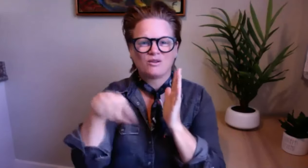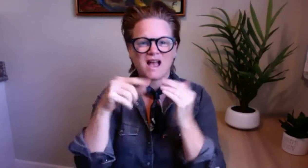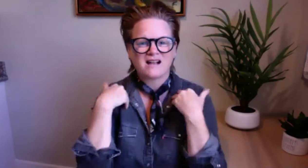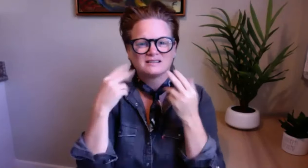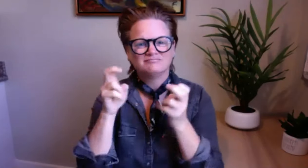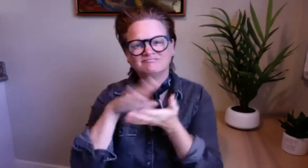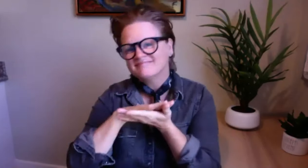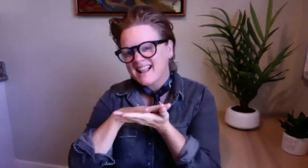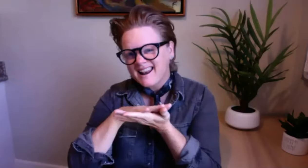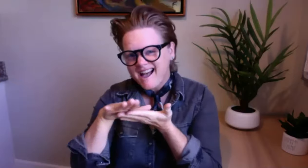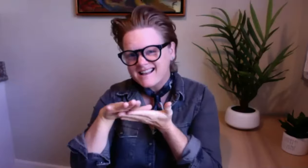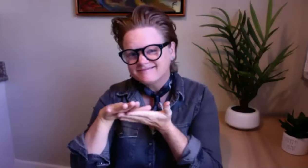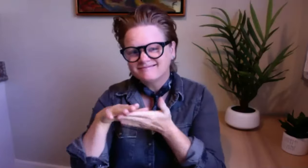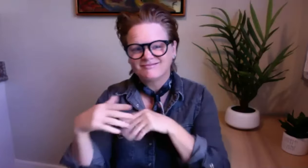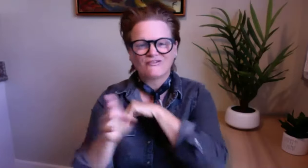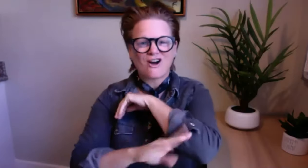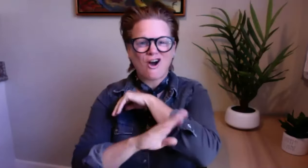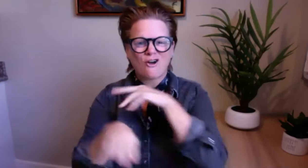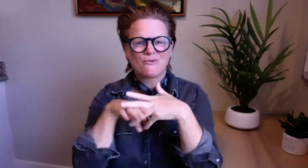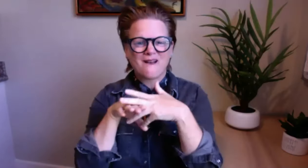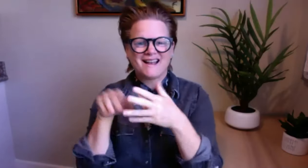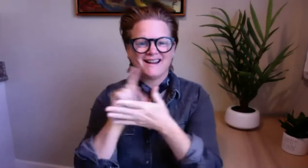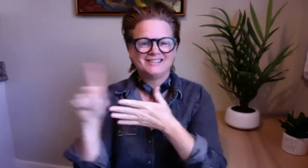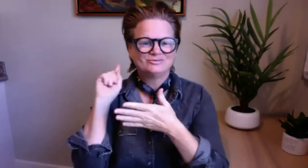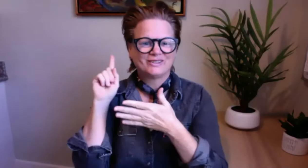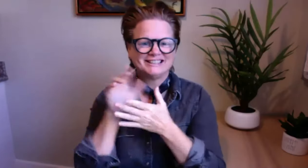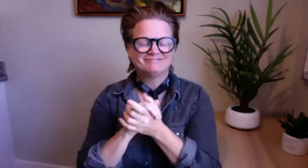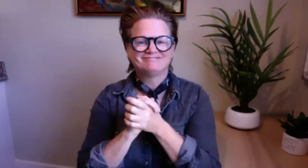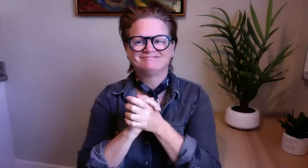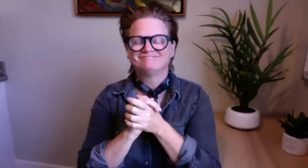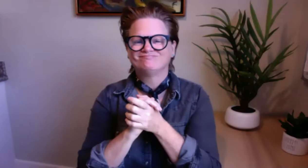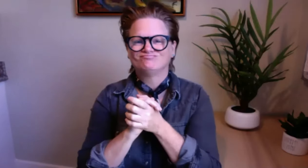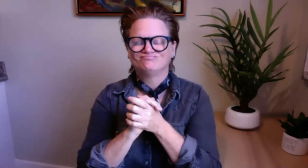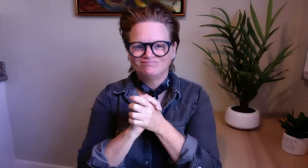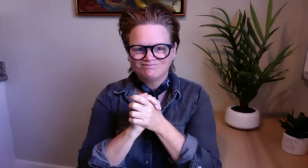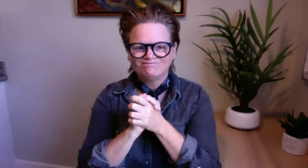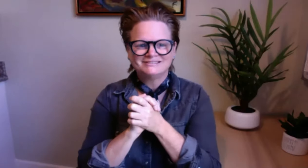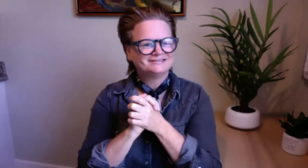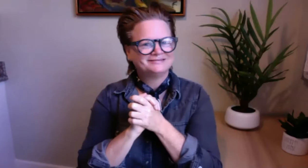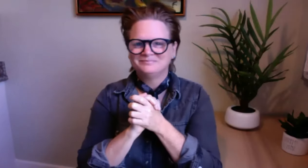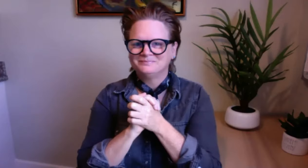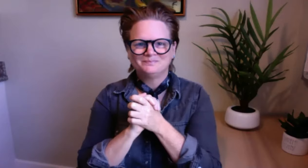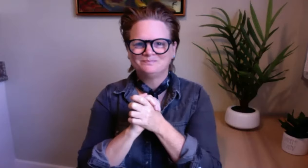hopefully you all had a nice fall break last week